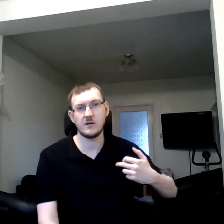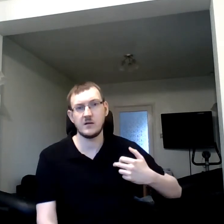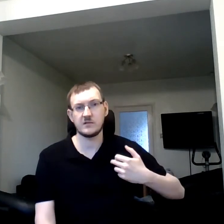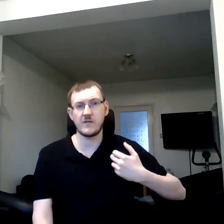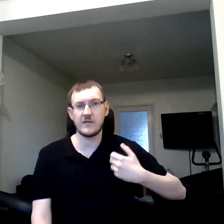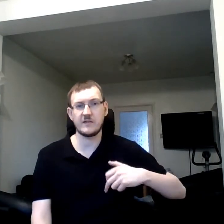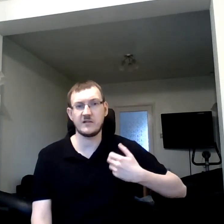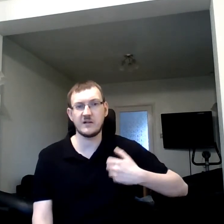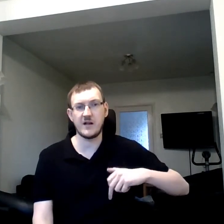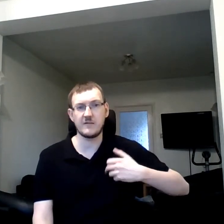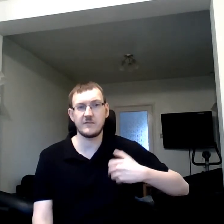So this is life.